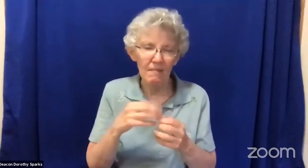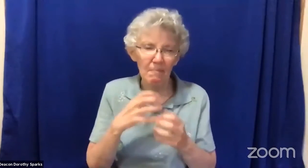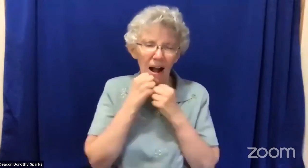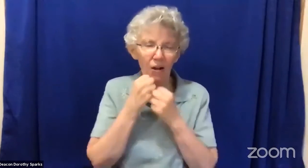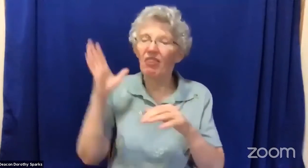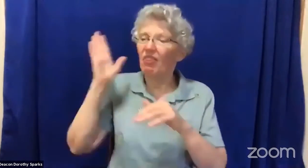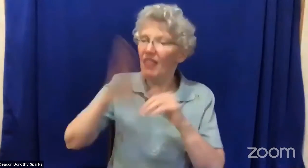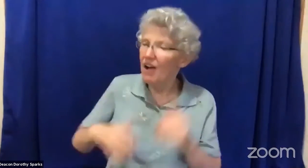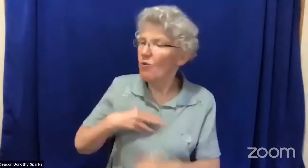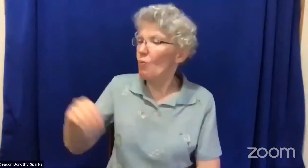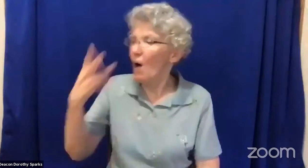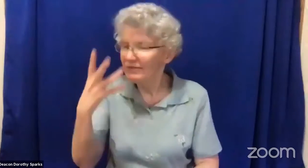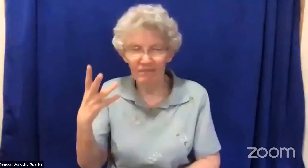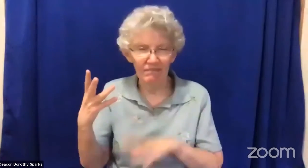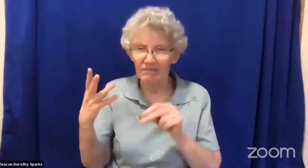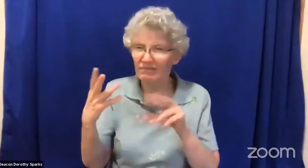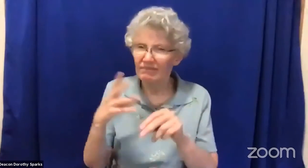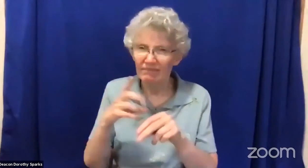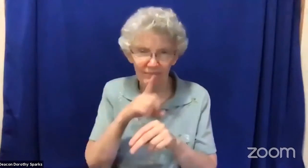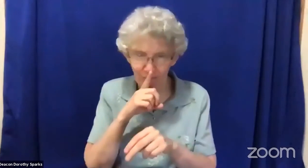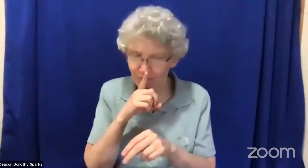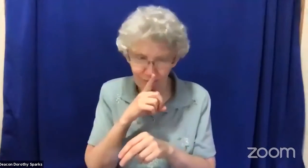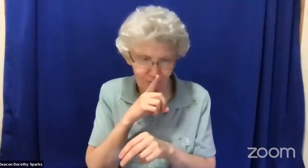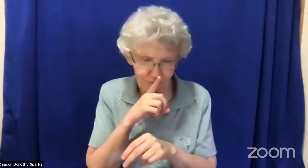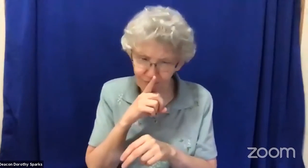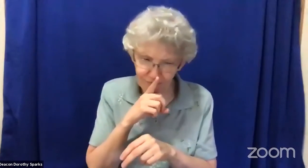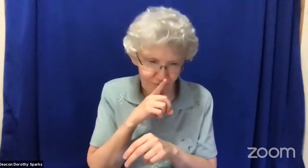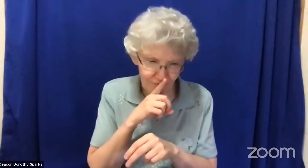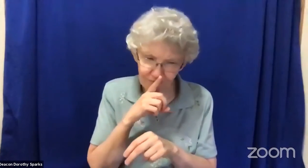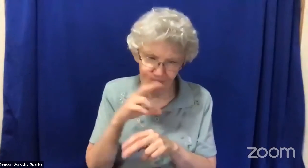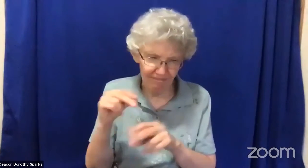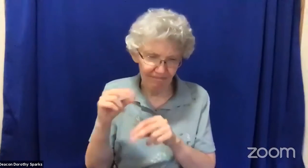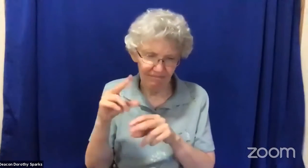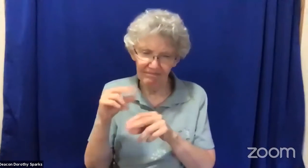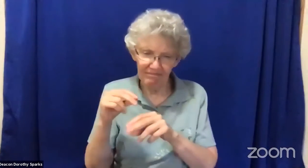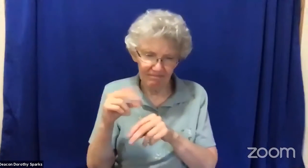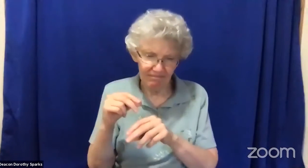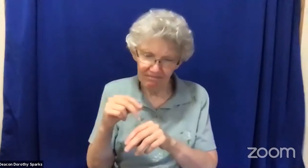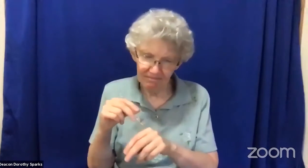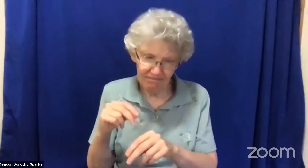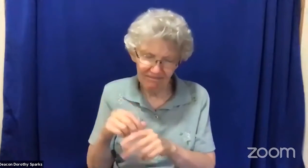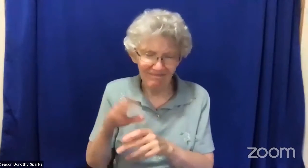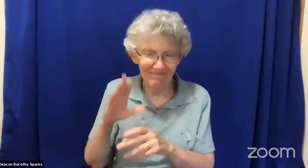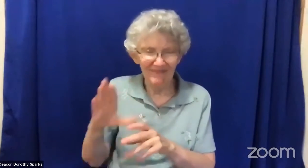Now, it doesn't mean that black lives matter more than white people's lives.